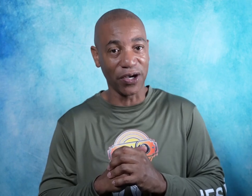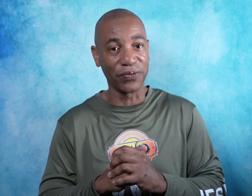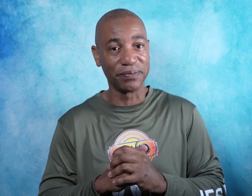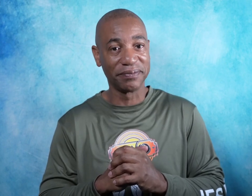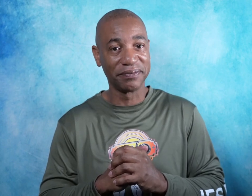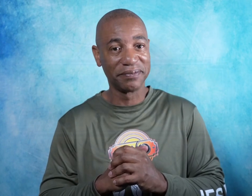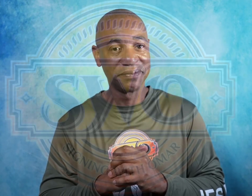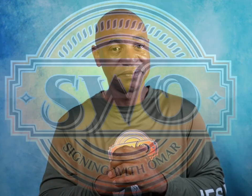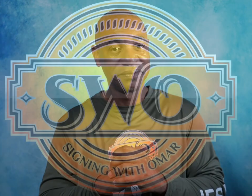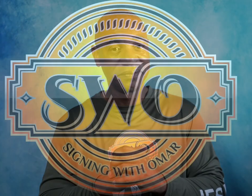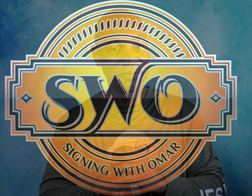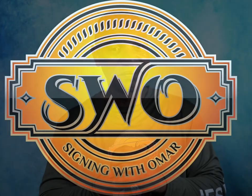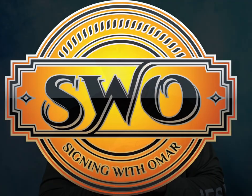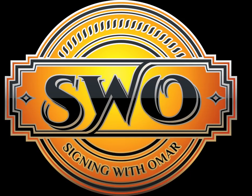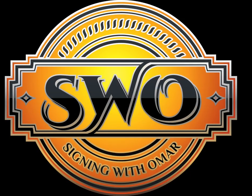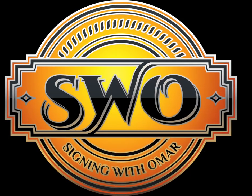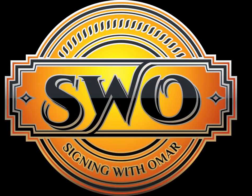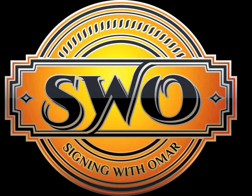Captions